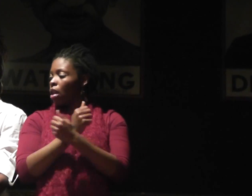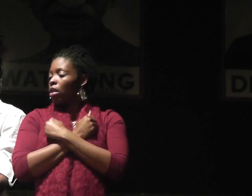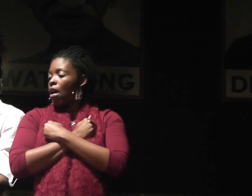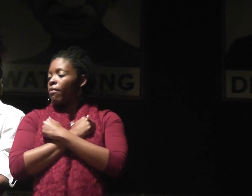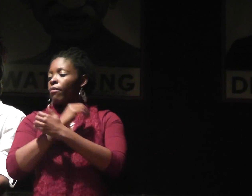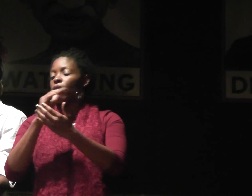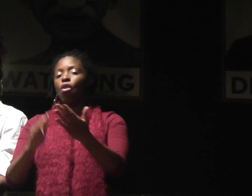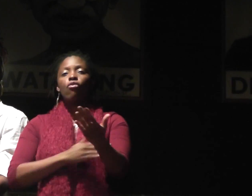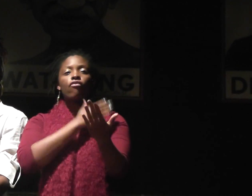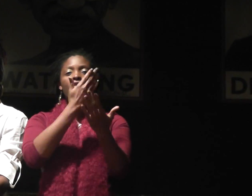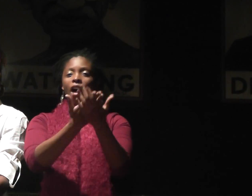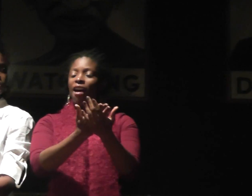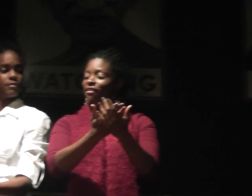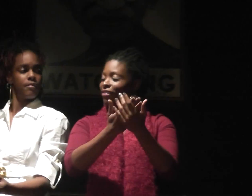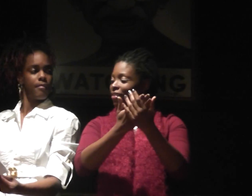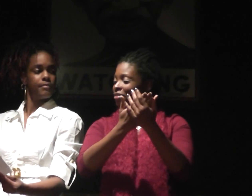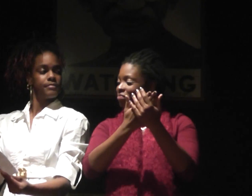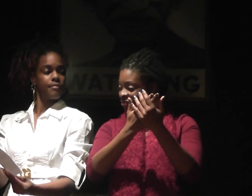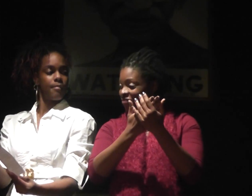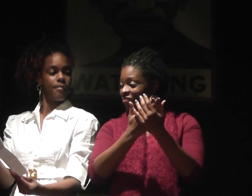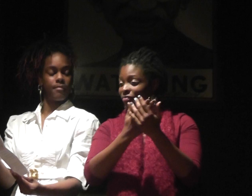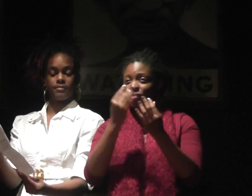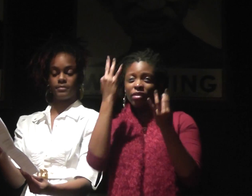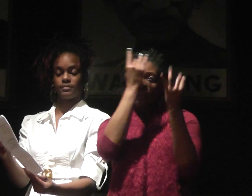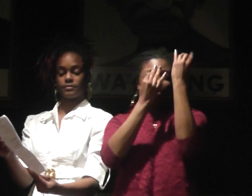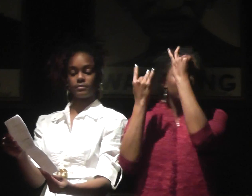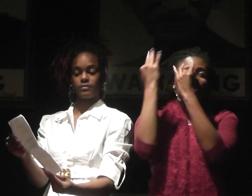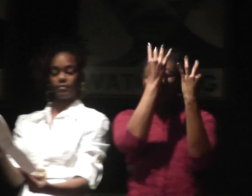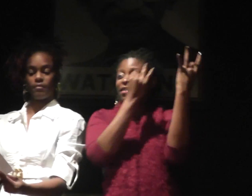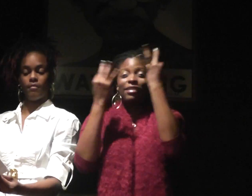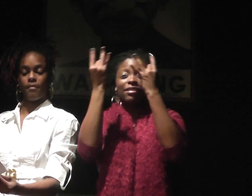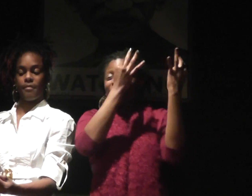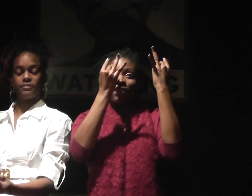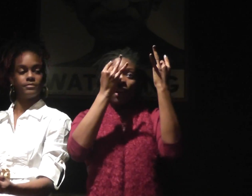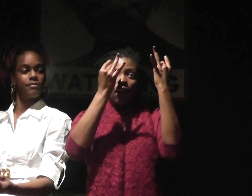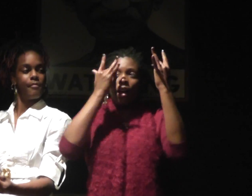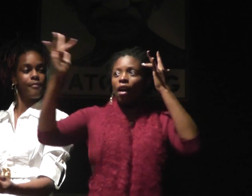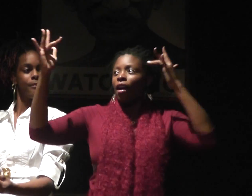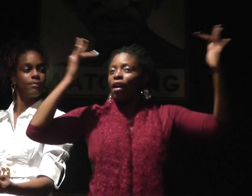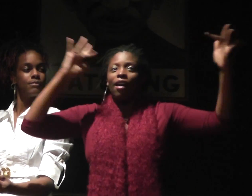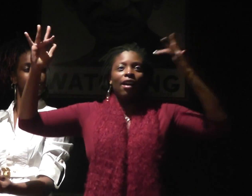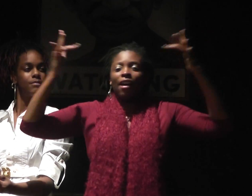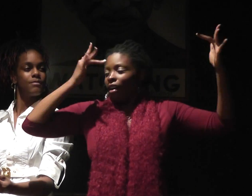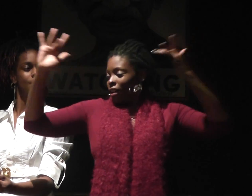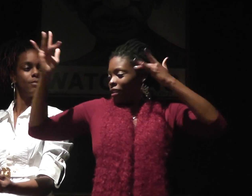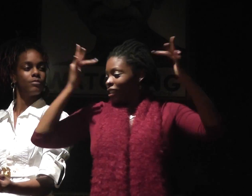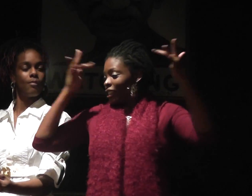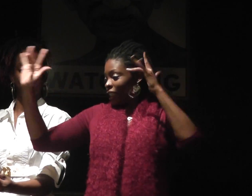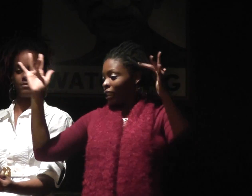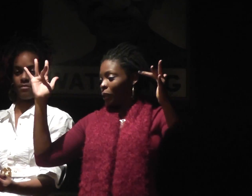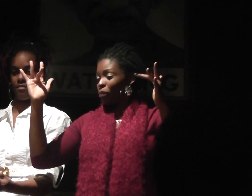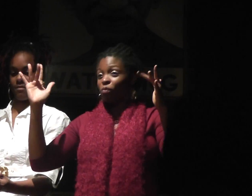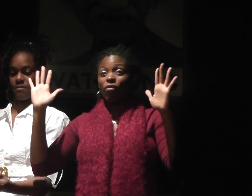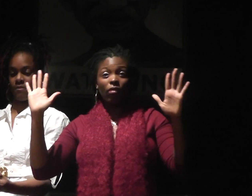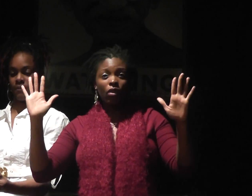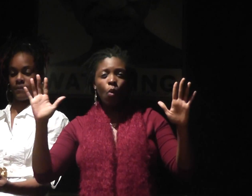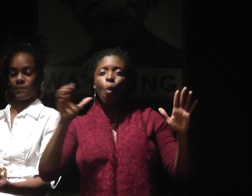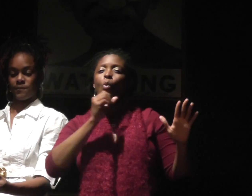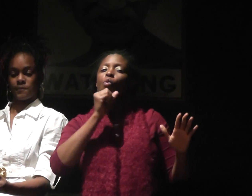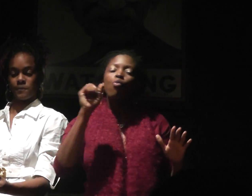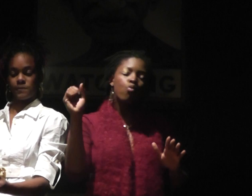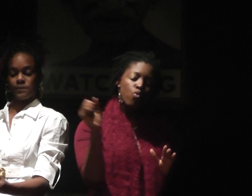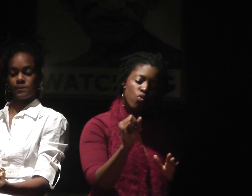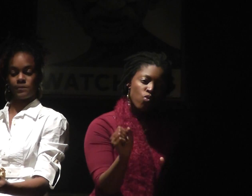And we're achieving and we're loving and we're arriving thinking about different ways to